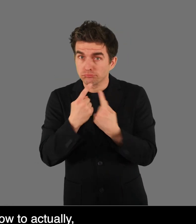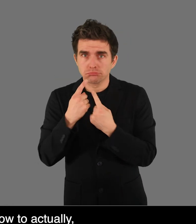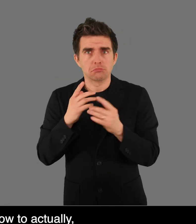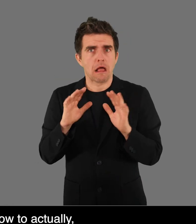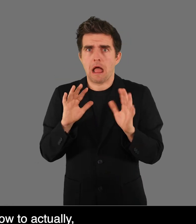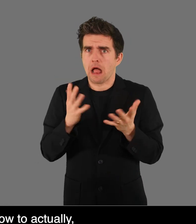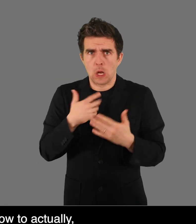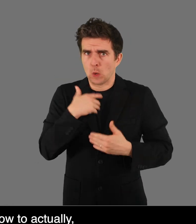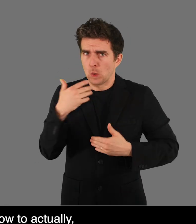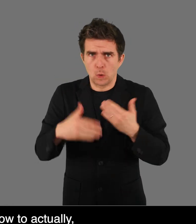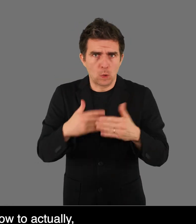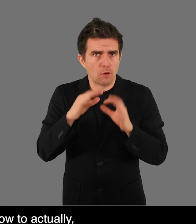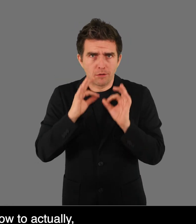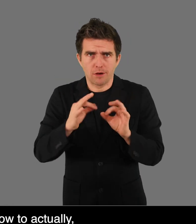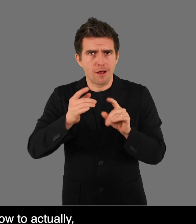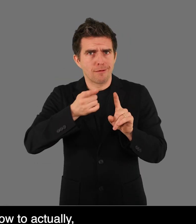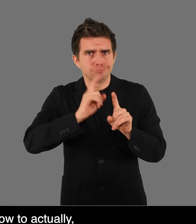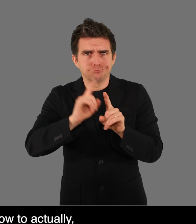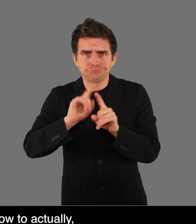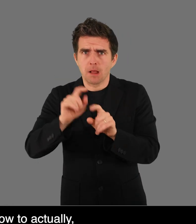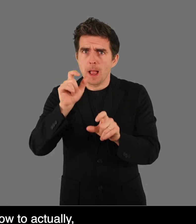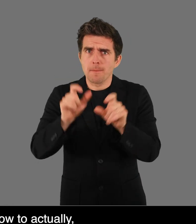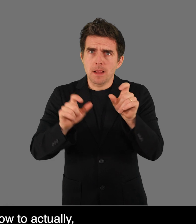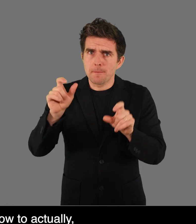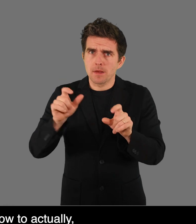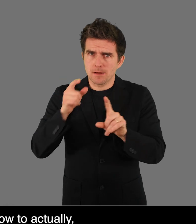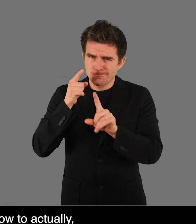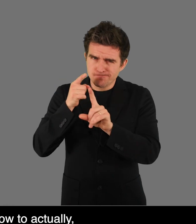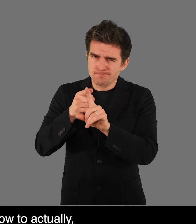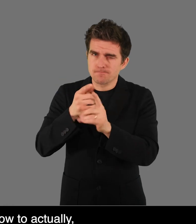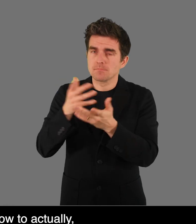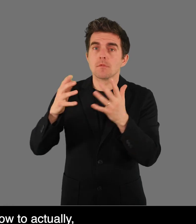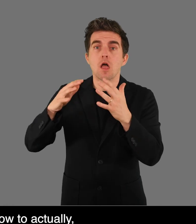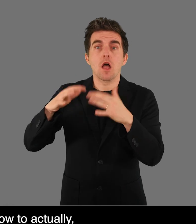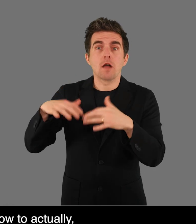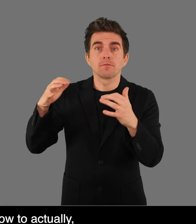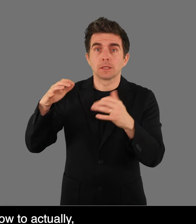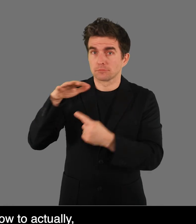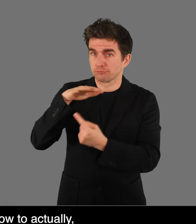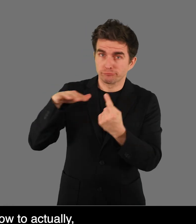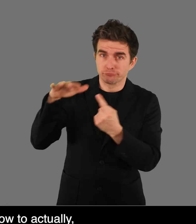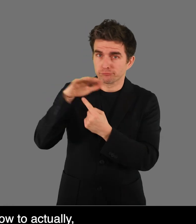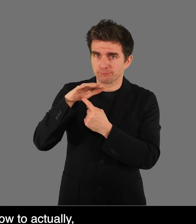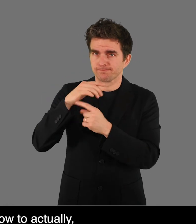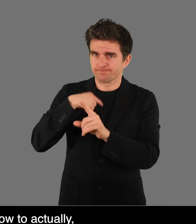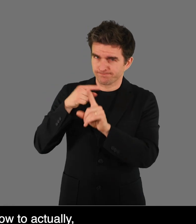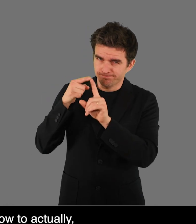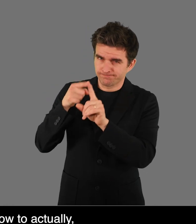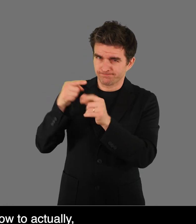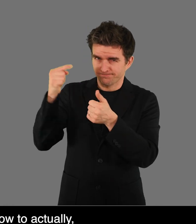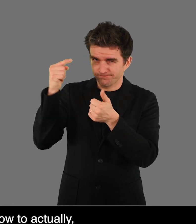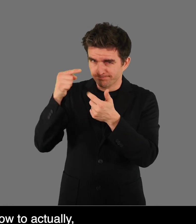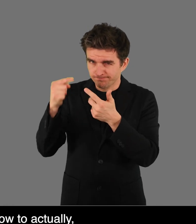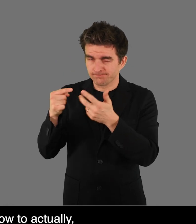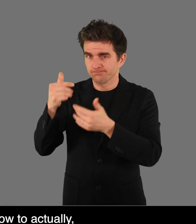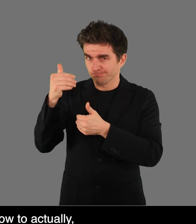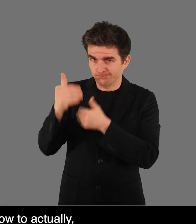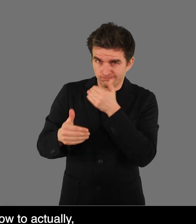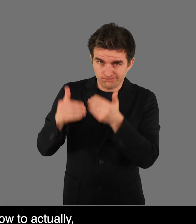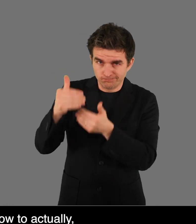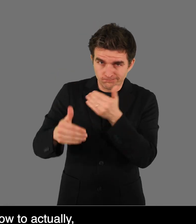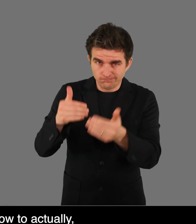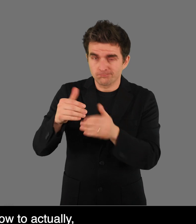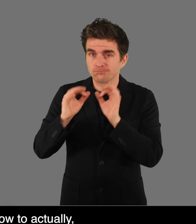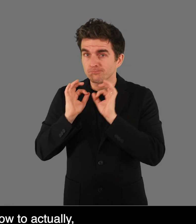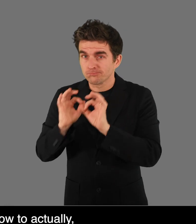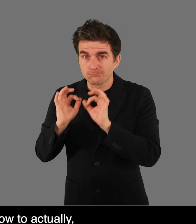we discuss, we talk about how to actually win a wider range of